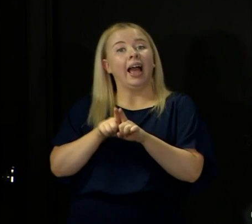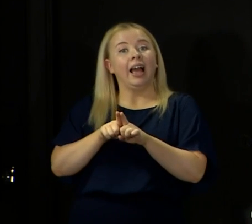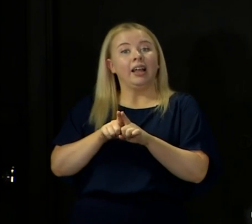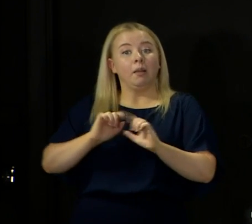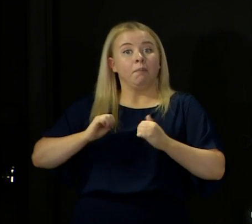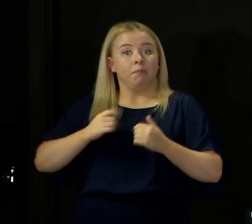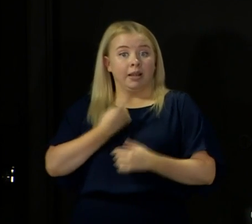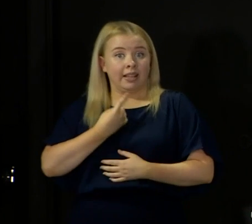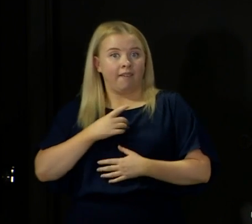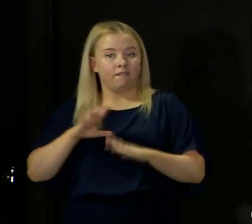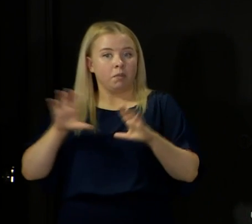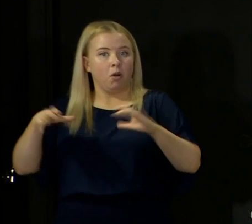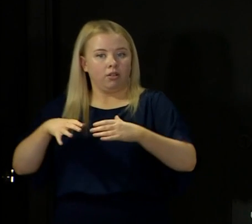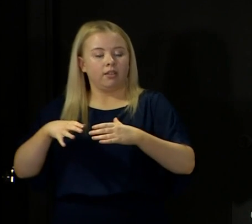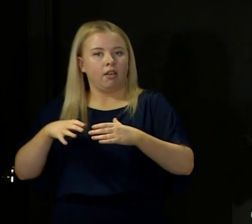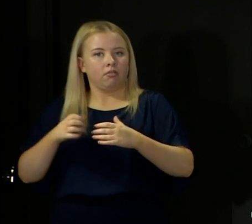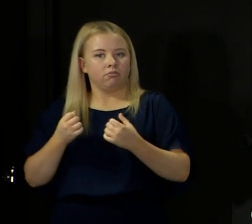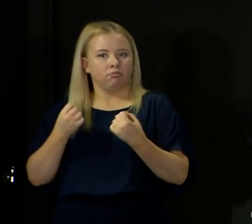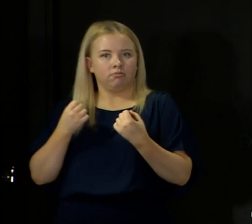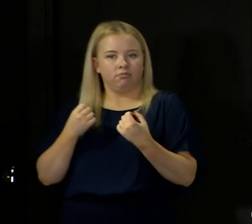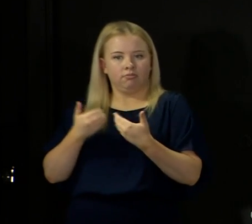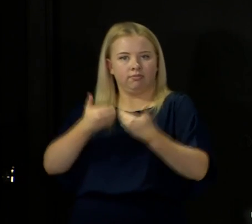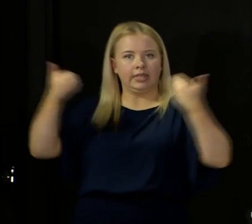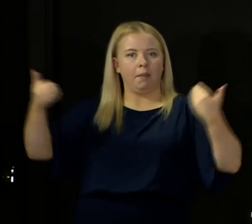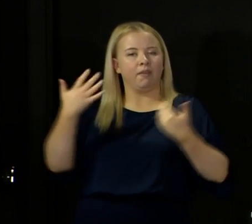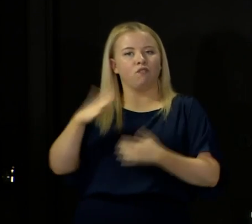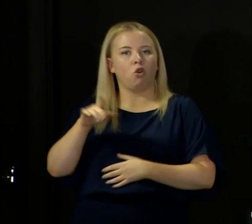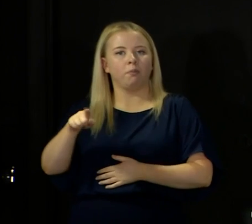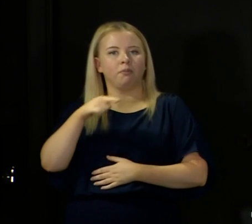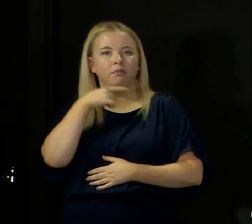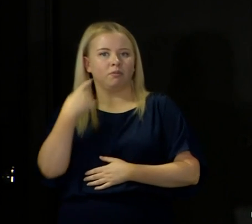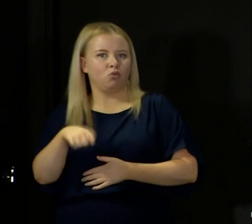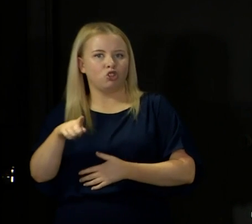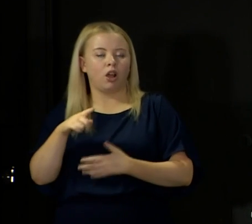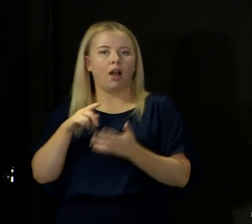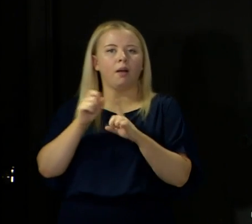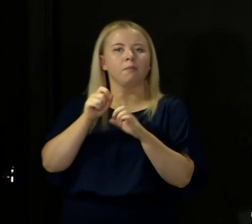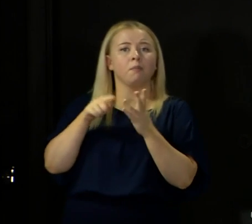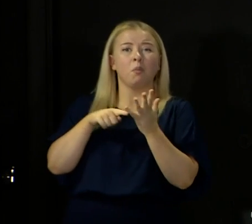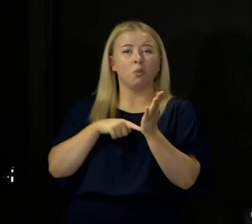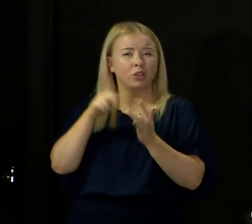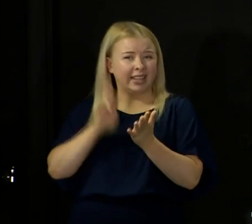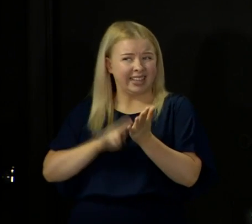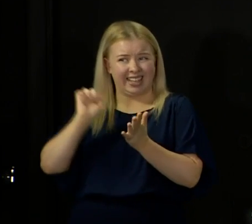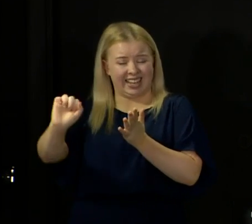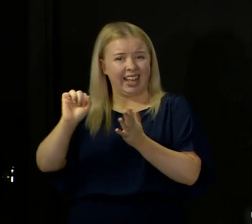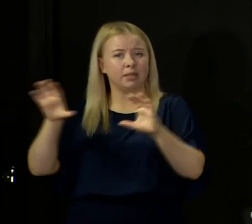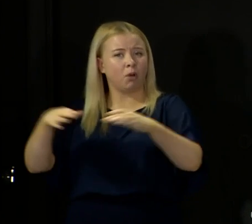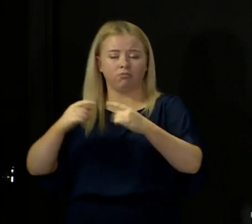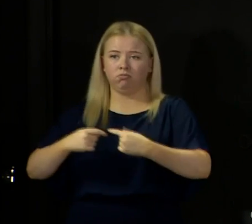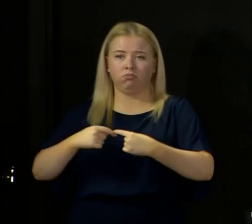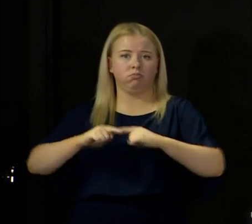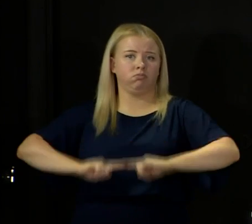stand for, I don't think could be further removed from the kind of values that Vladimir Putin and the Russian regime stand for.